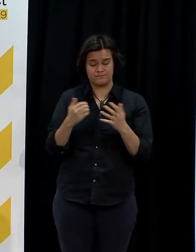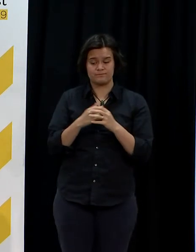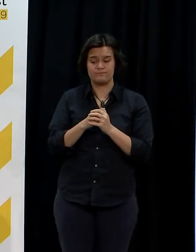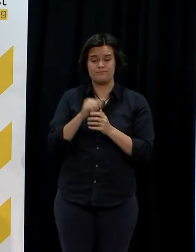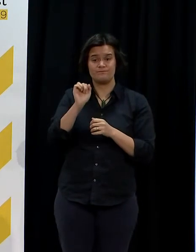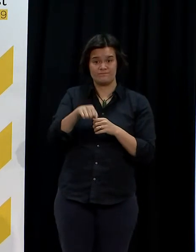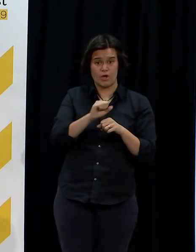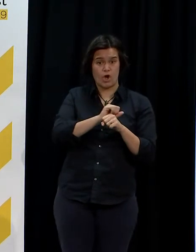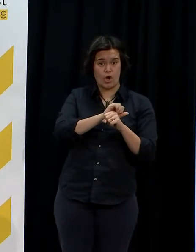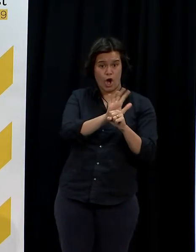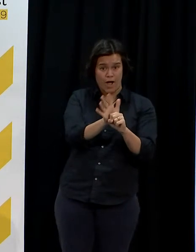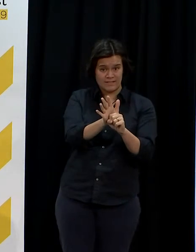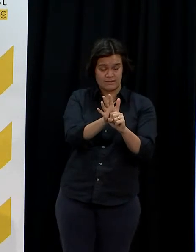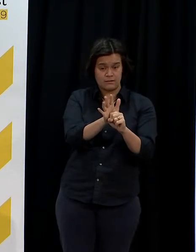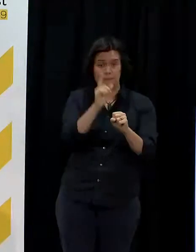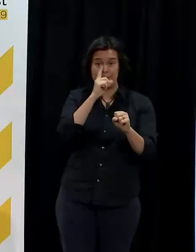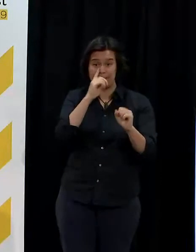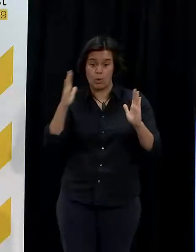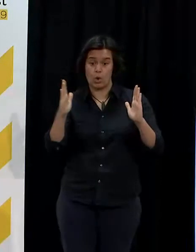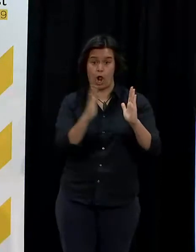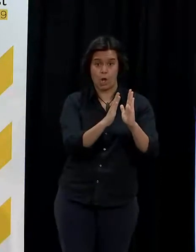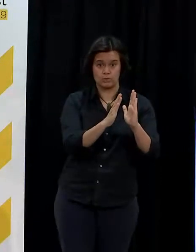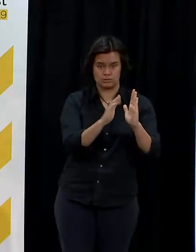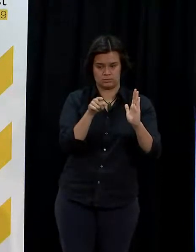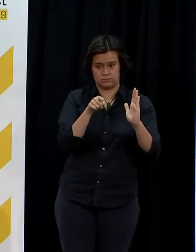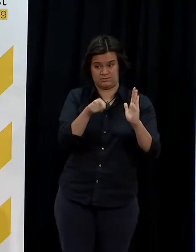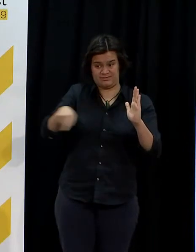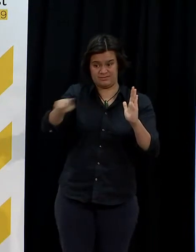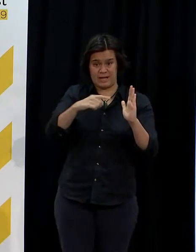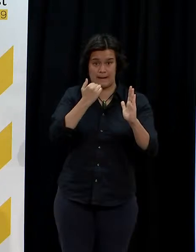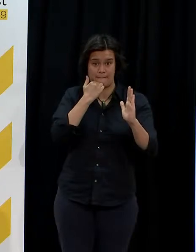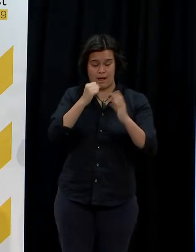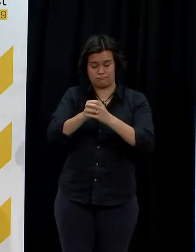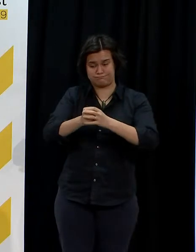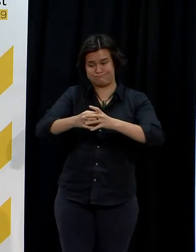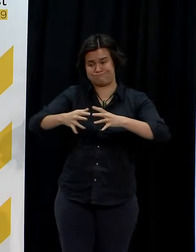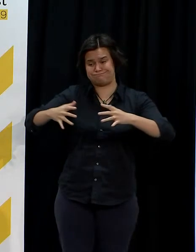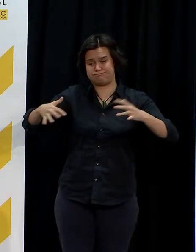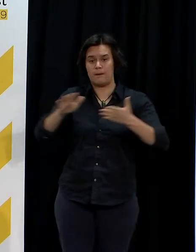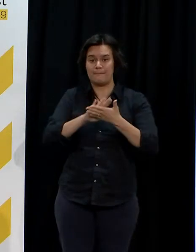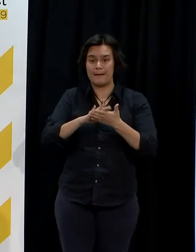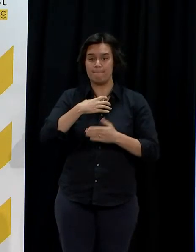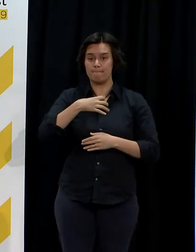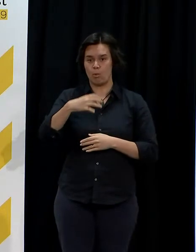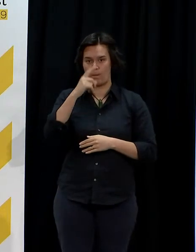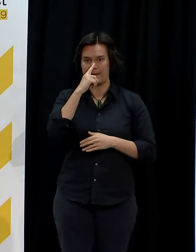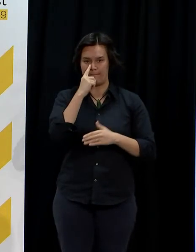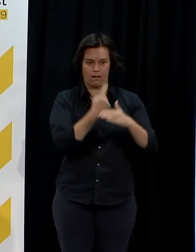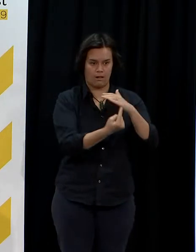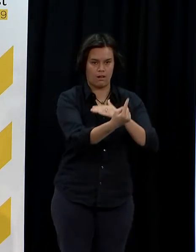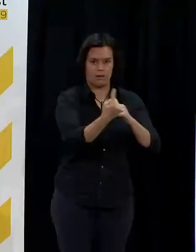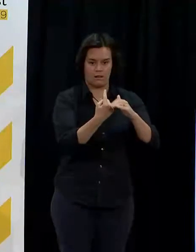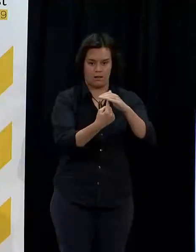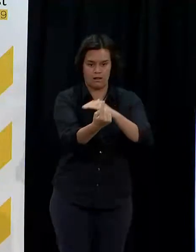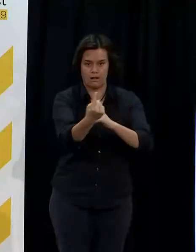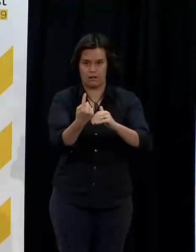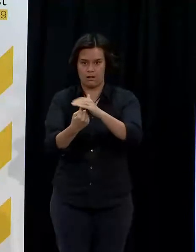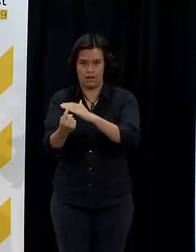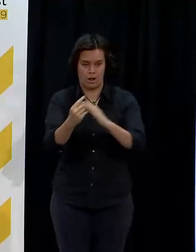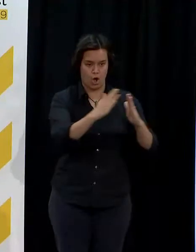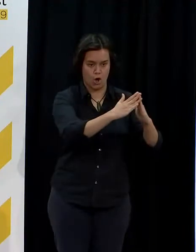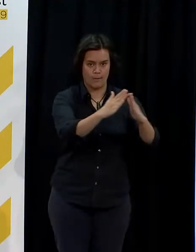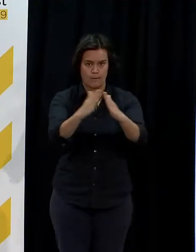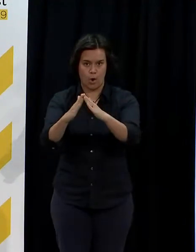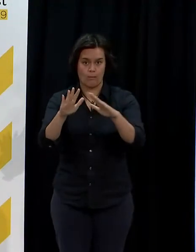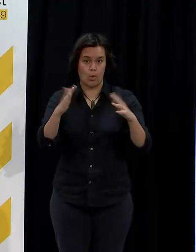active cases means the number of people who have had to isolate has increased. I want to hand over now to Minister Henare to set out